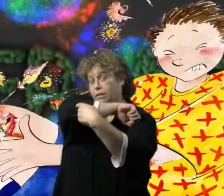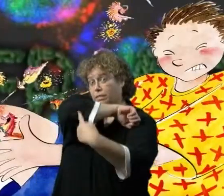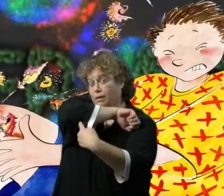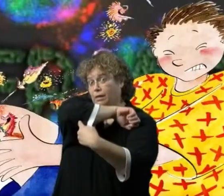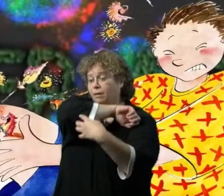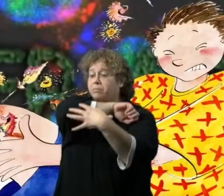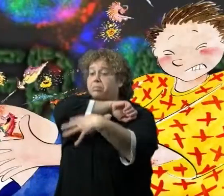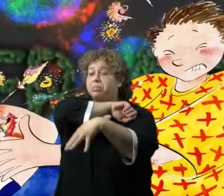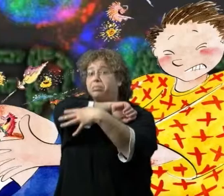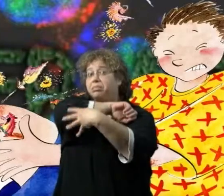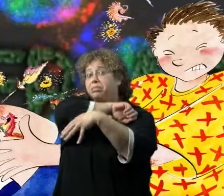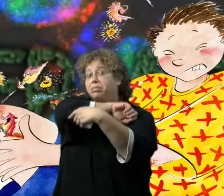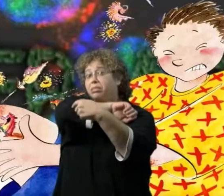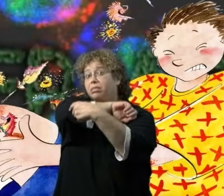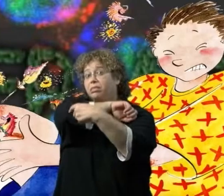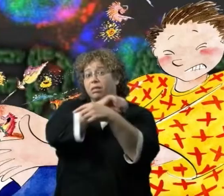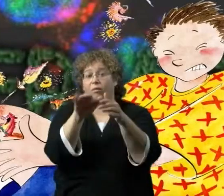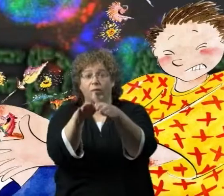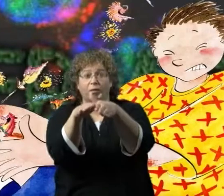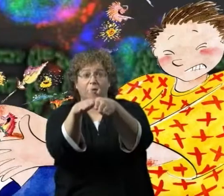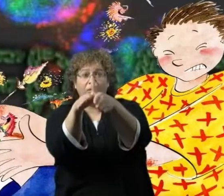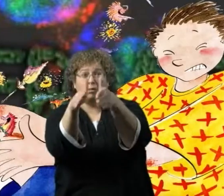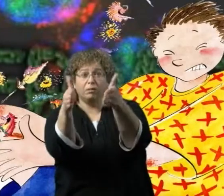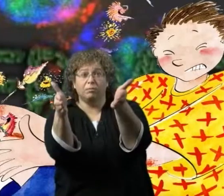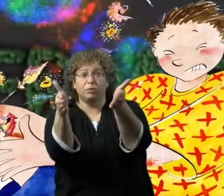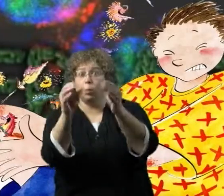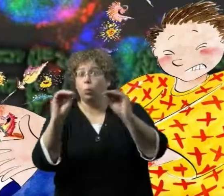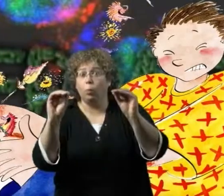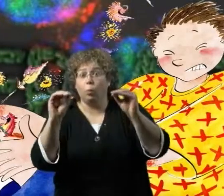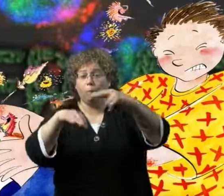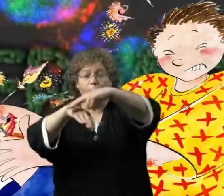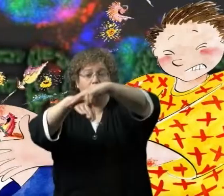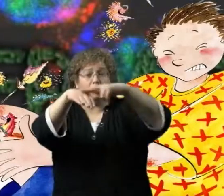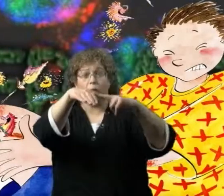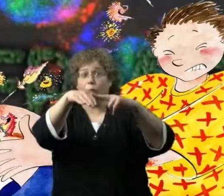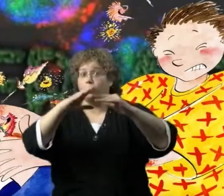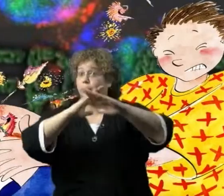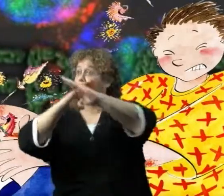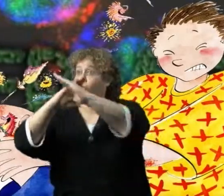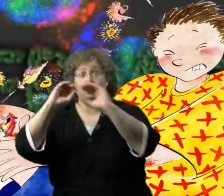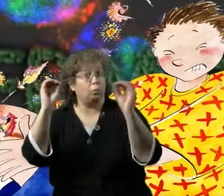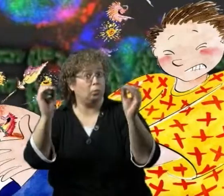Open skin Has no protection We can cause a fine infection